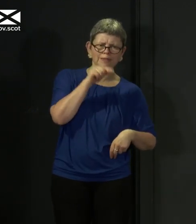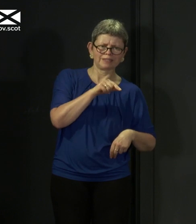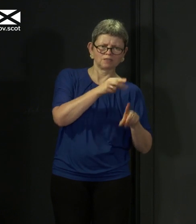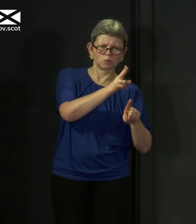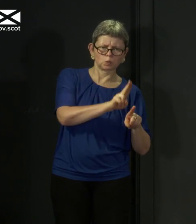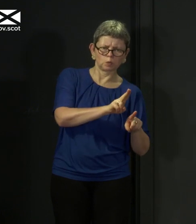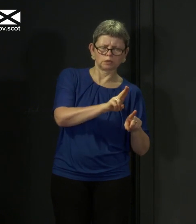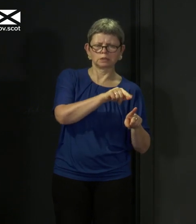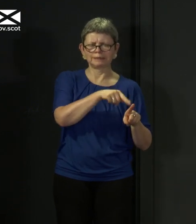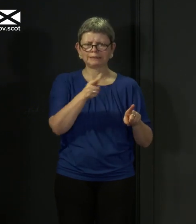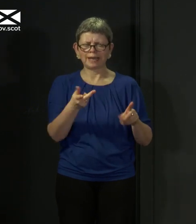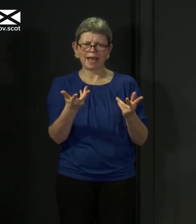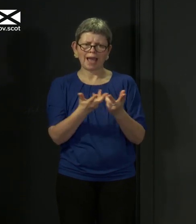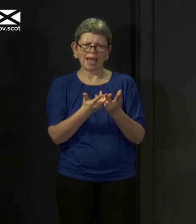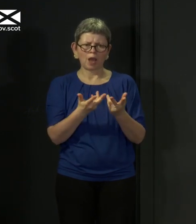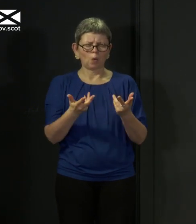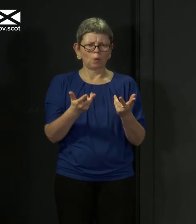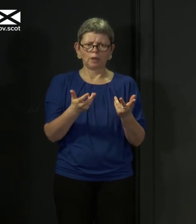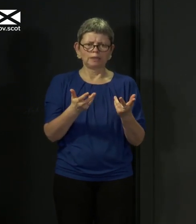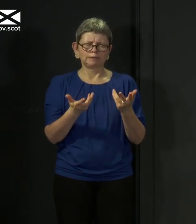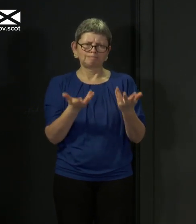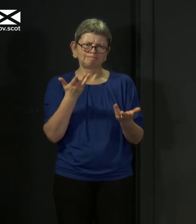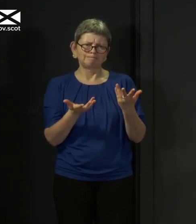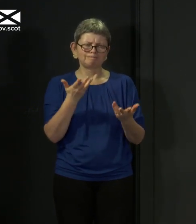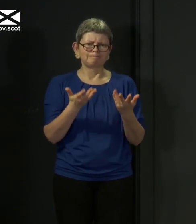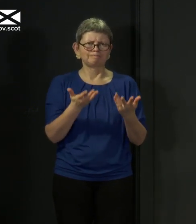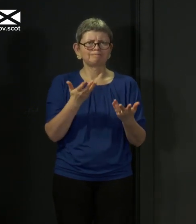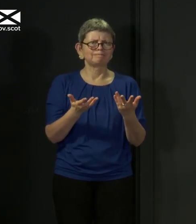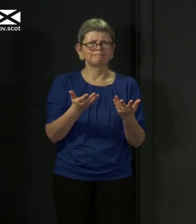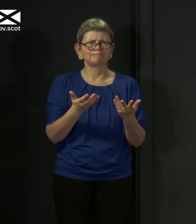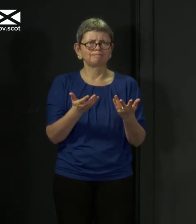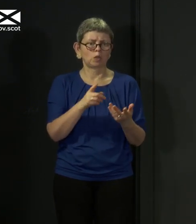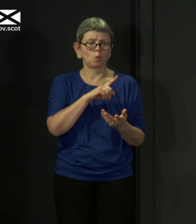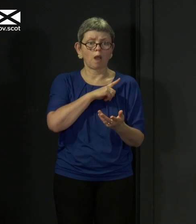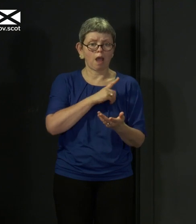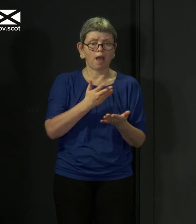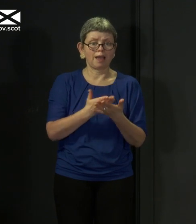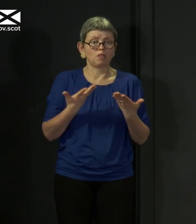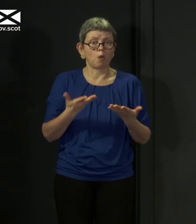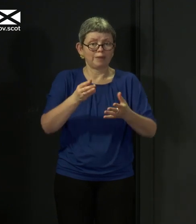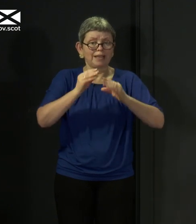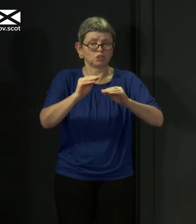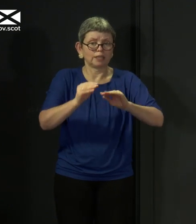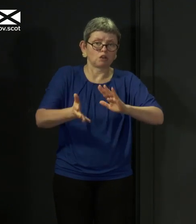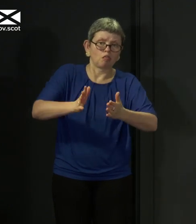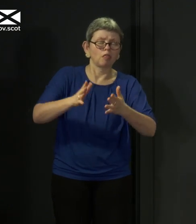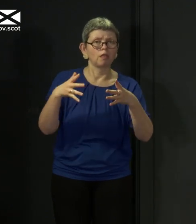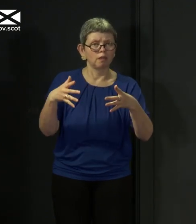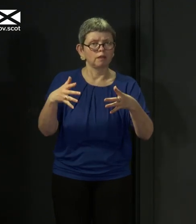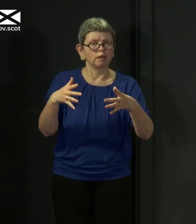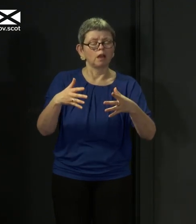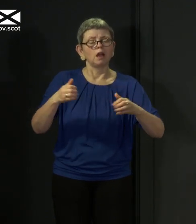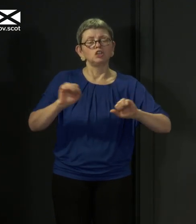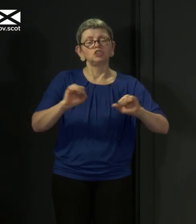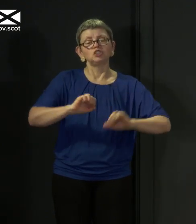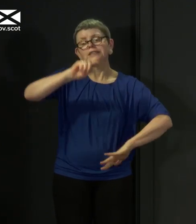and how do we mitigate the loss and interruption to children's education as we go. We've not taken firm decisions on any of this